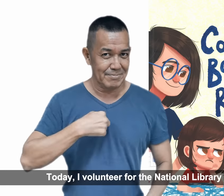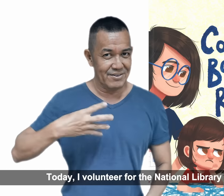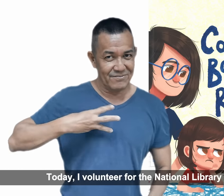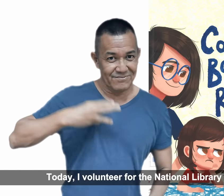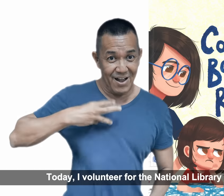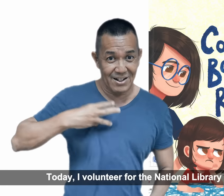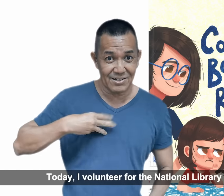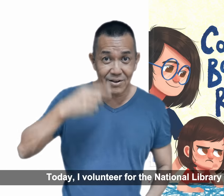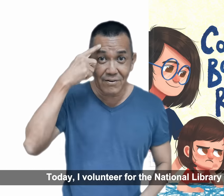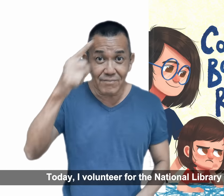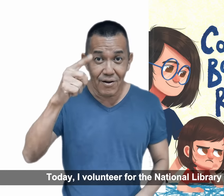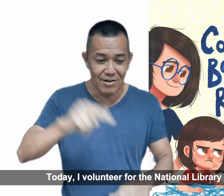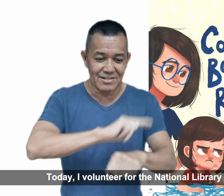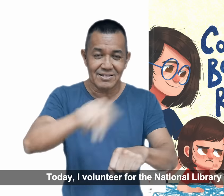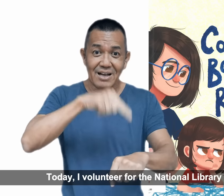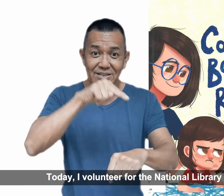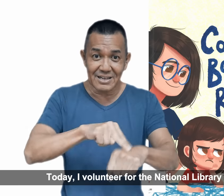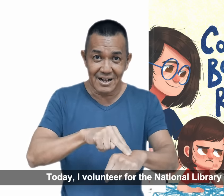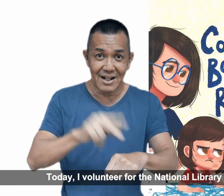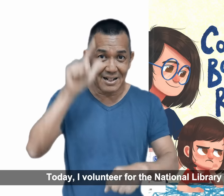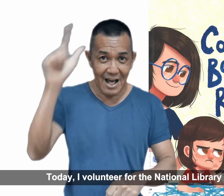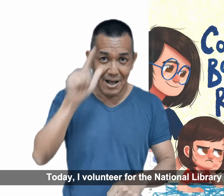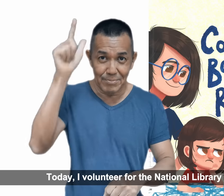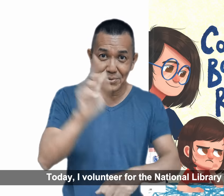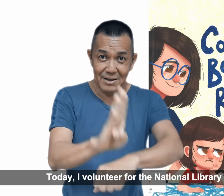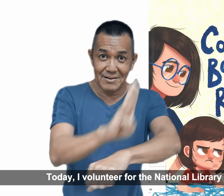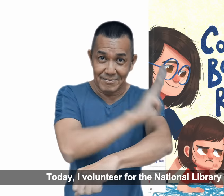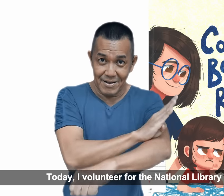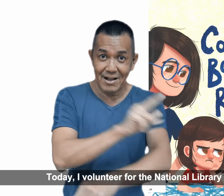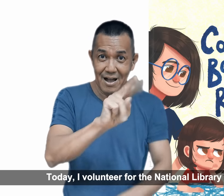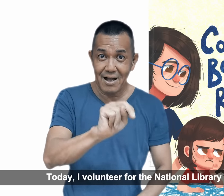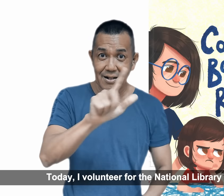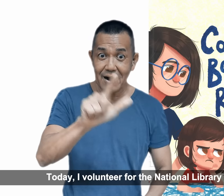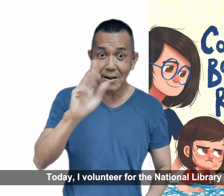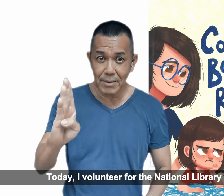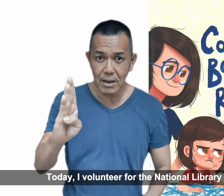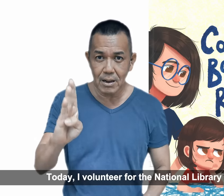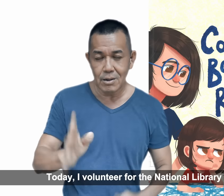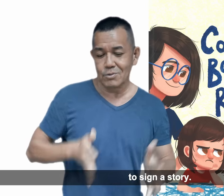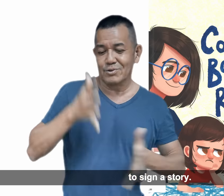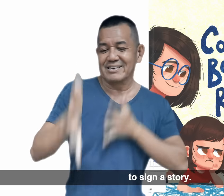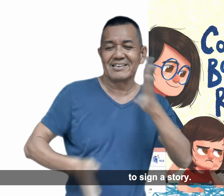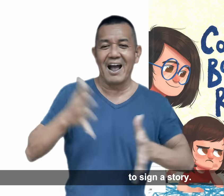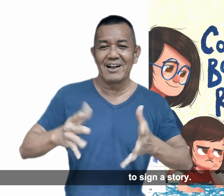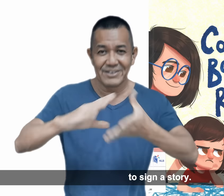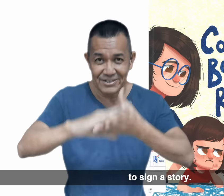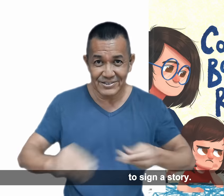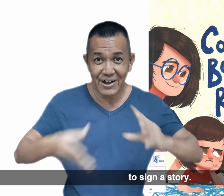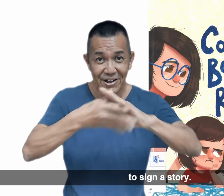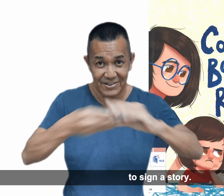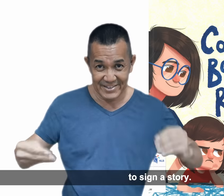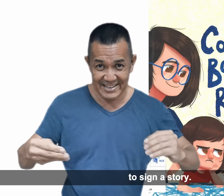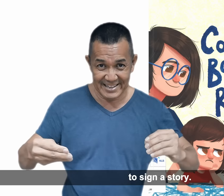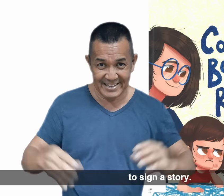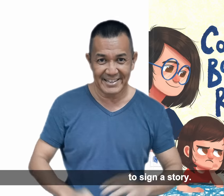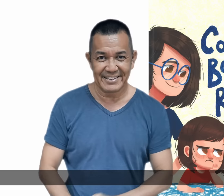Today, I volunteer for National Library Board and LB to sign a story.